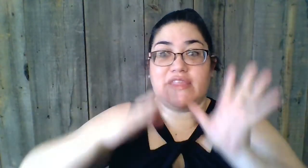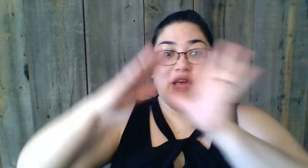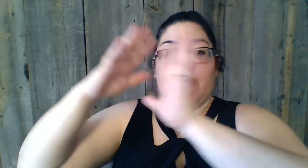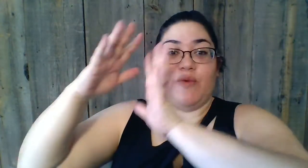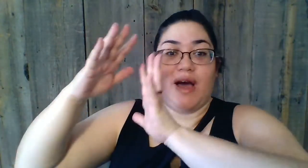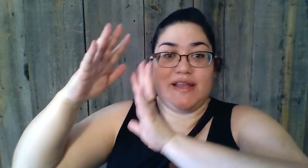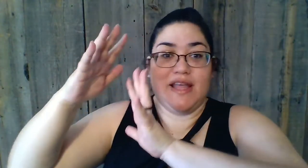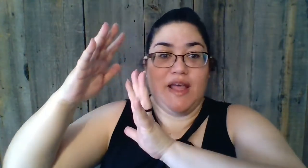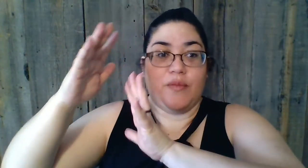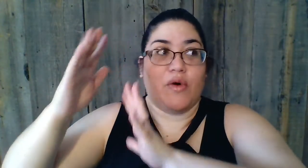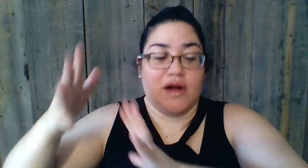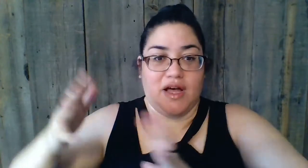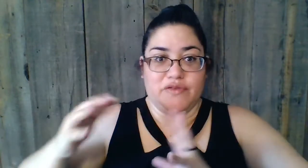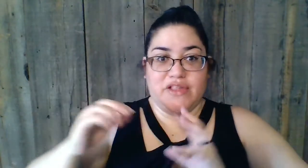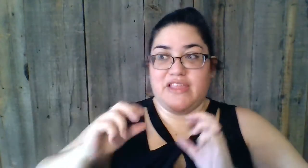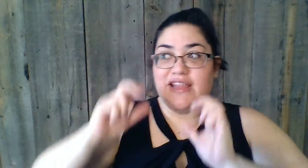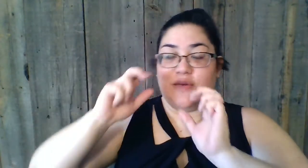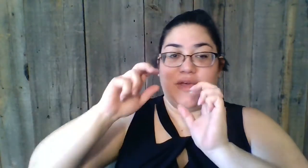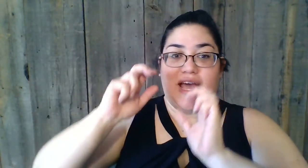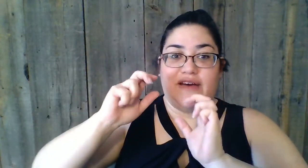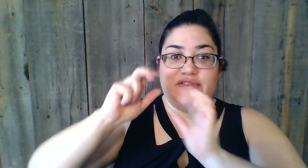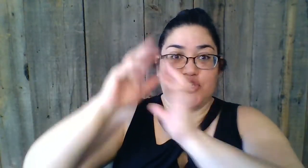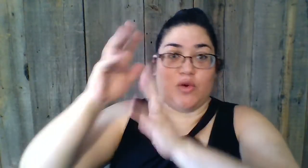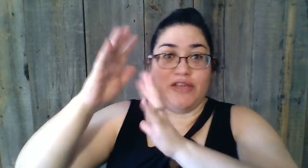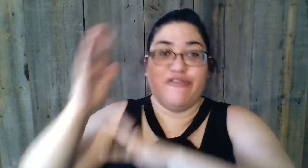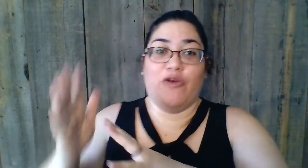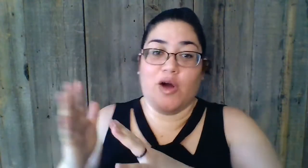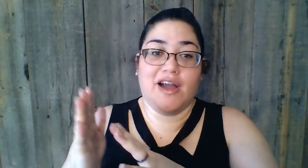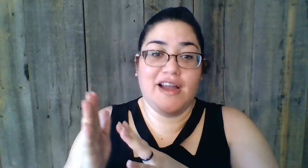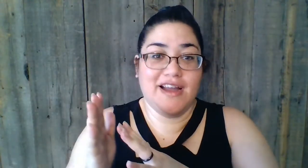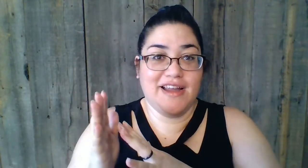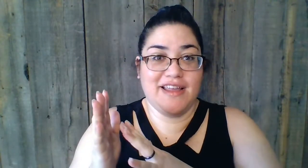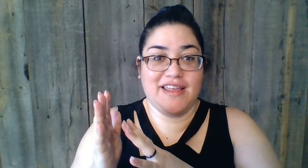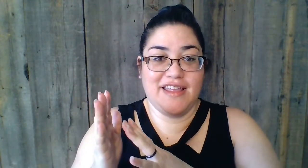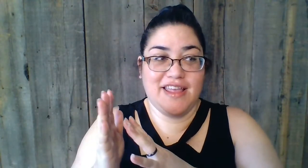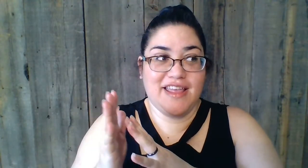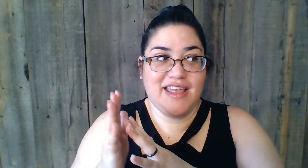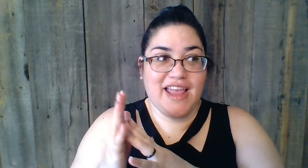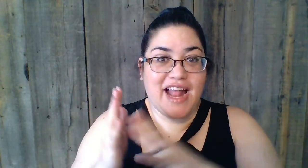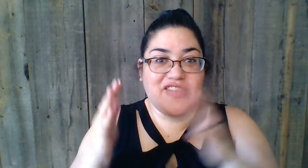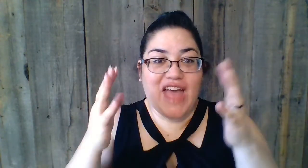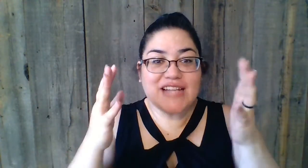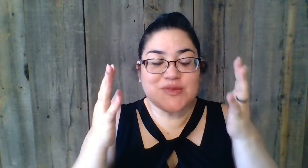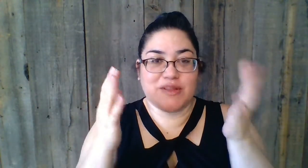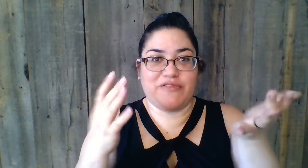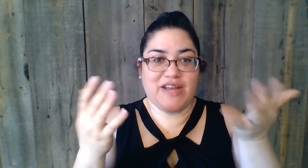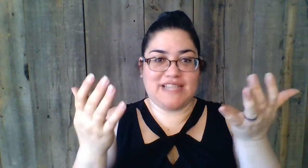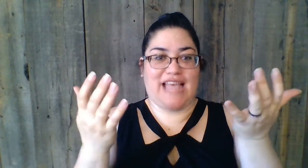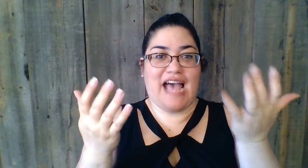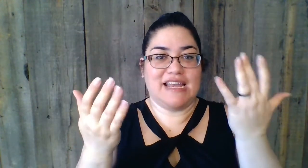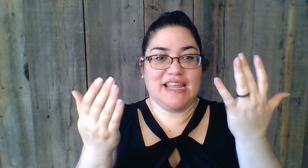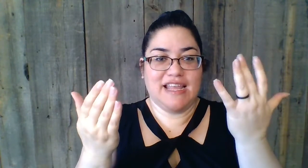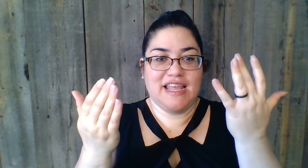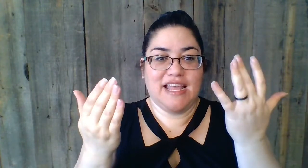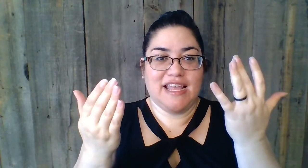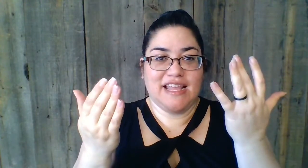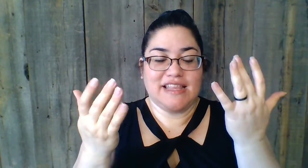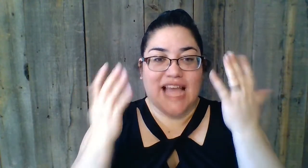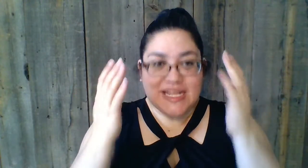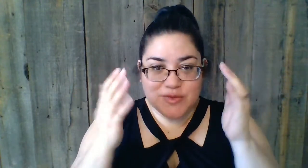thing we want more of, the thing that we have joy for. And that's where the fun is at. That's